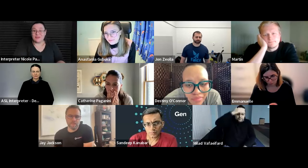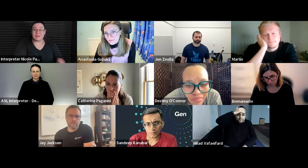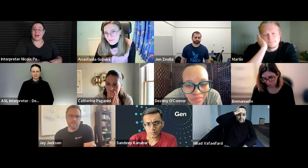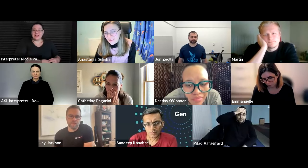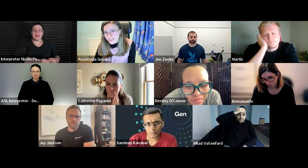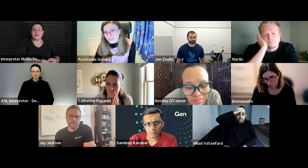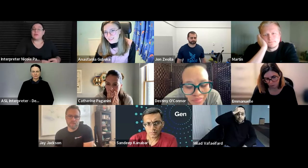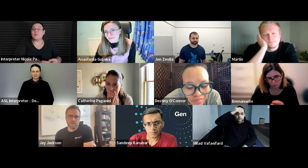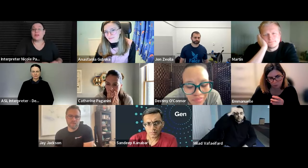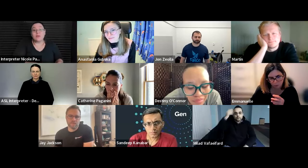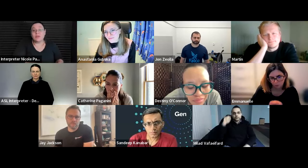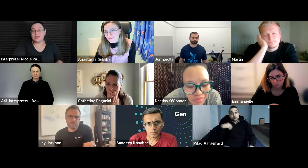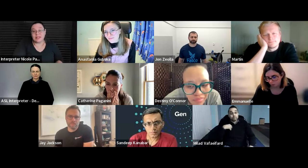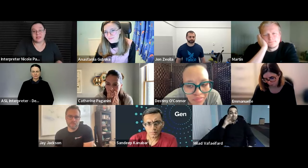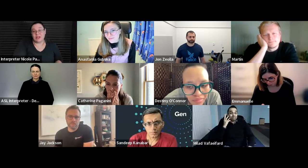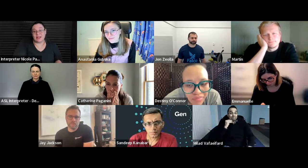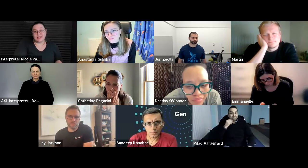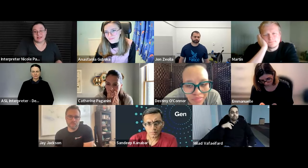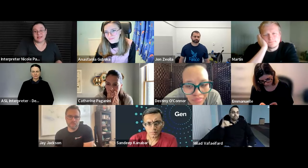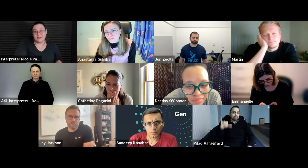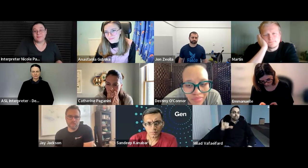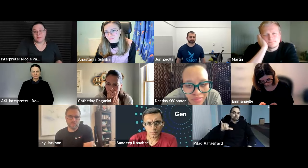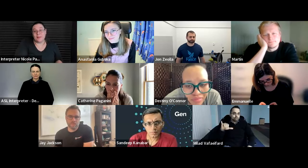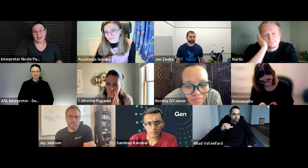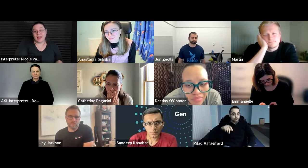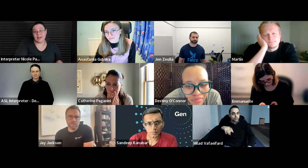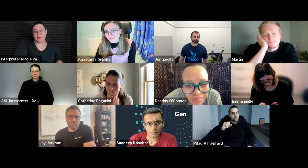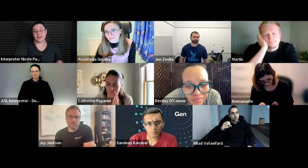information from my sign it was one of the worst experiences